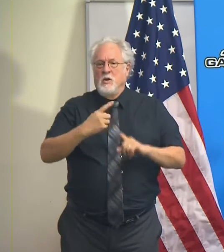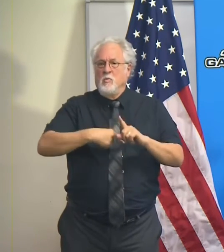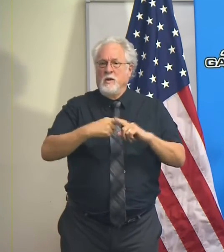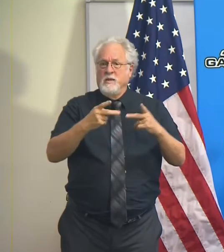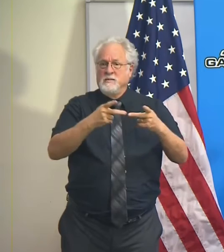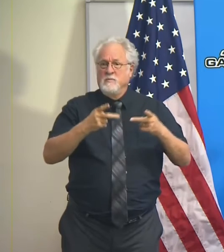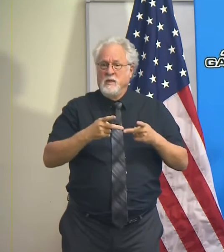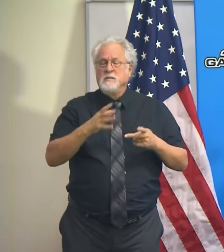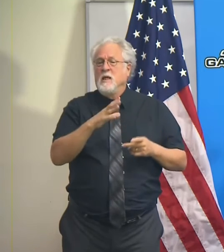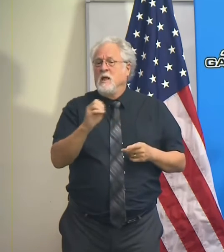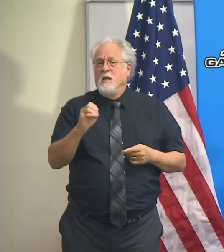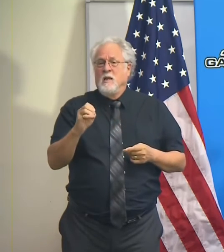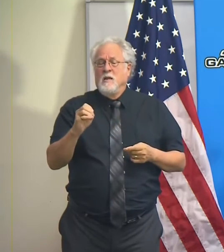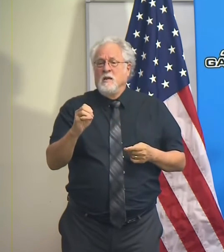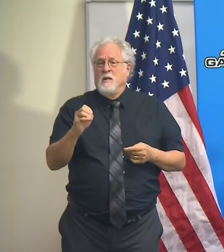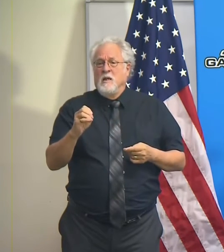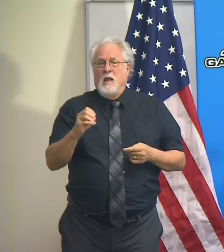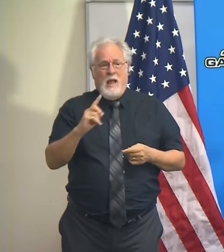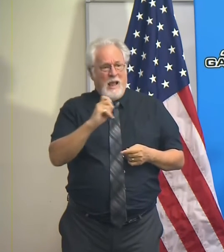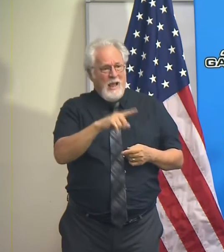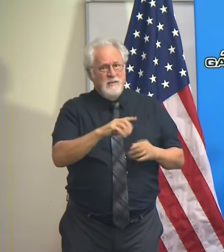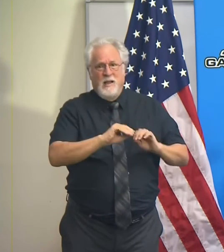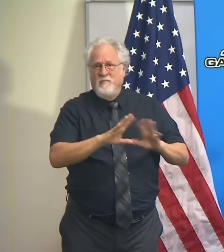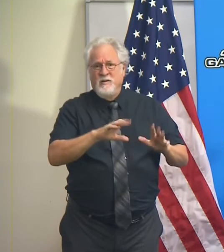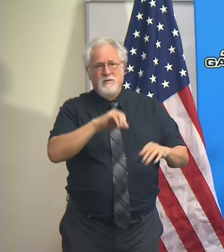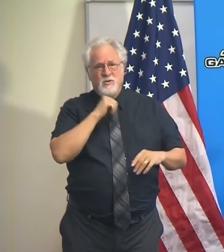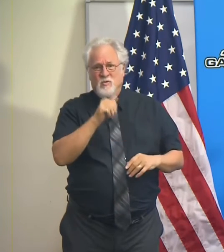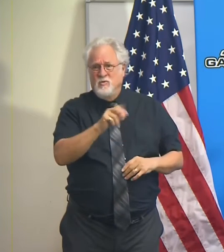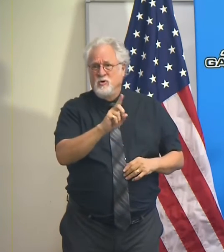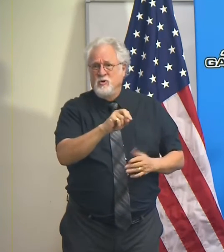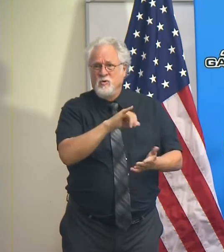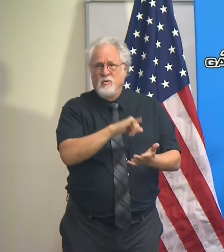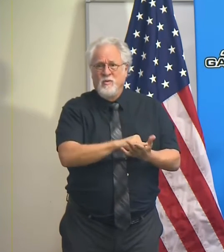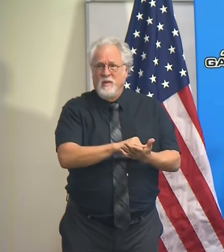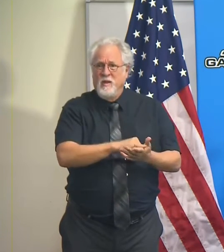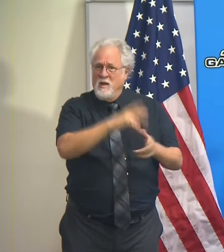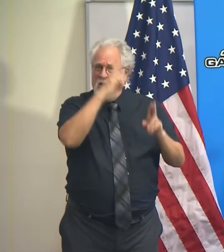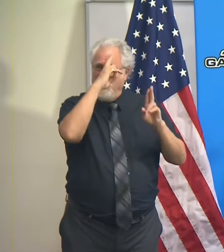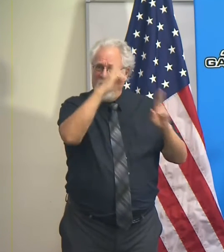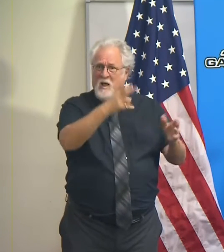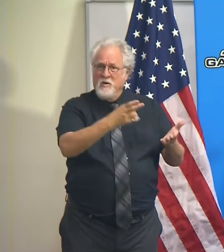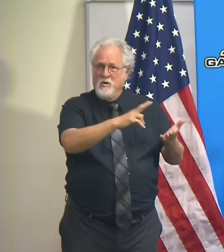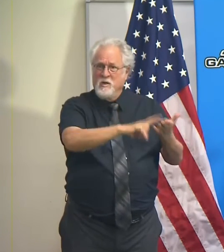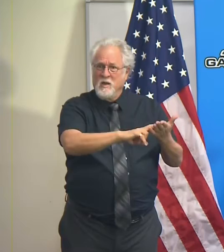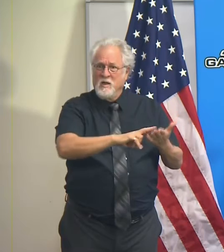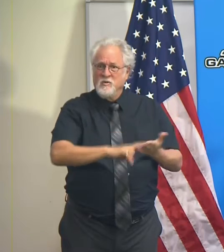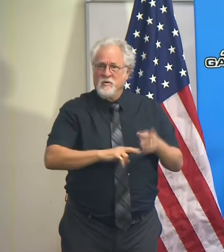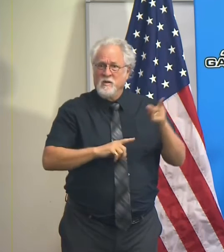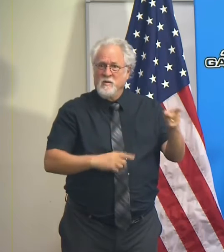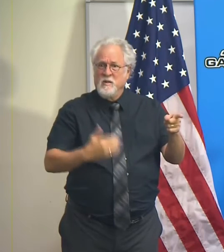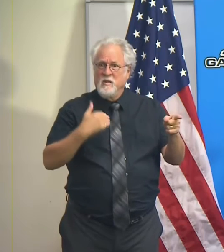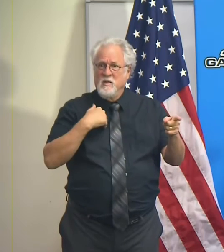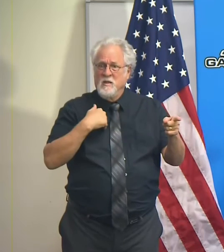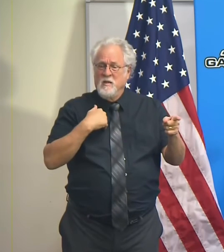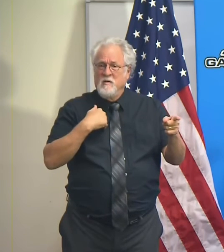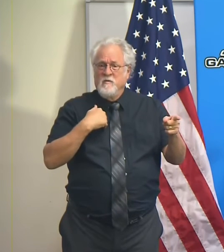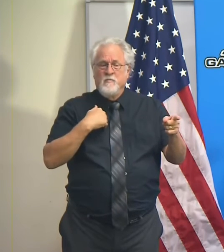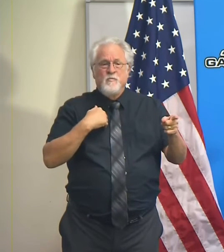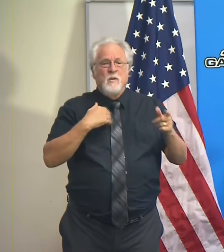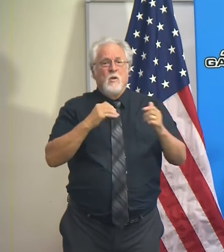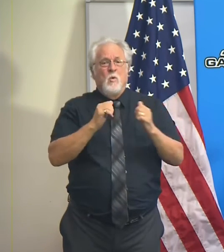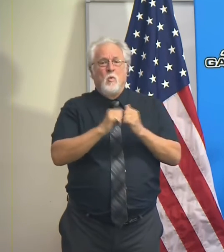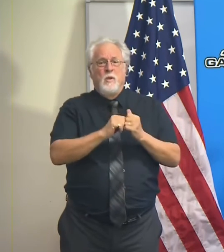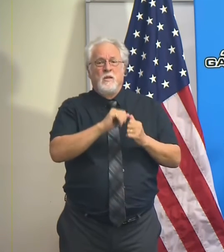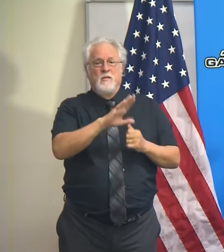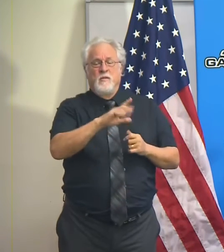space. And so I would ask them obviously not to do that and to honor the contractual obligations that they have with